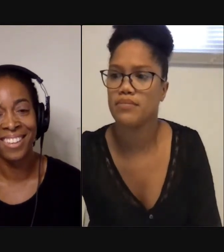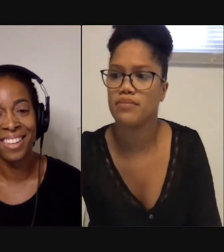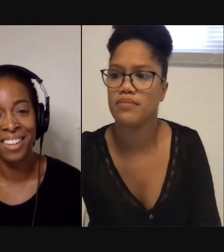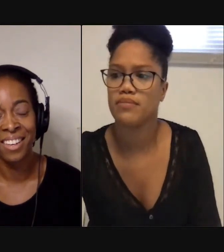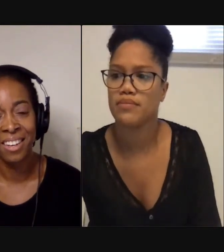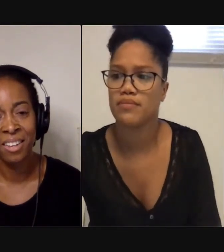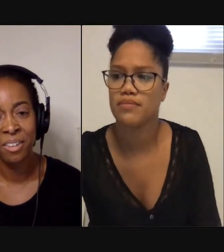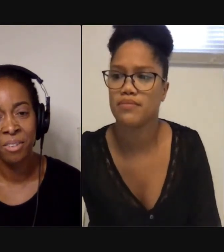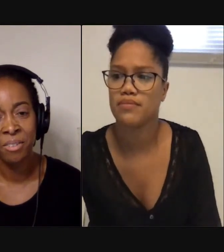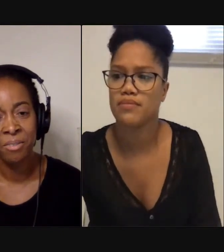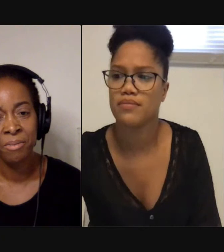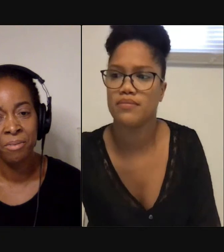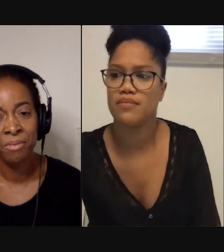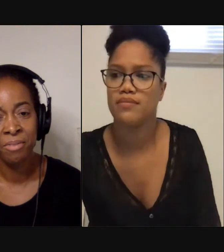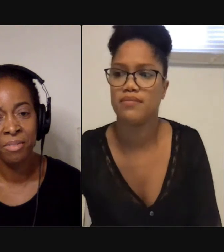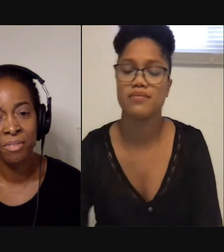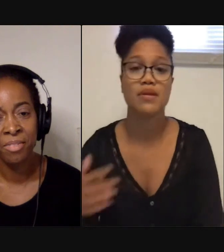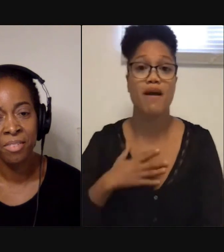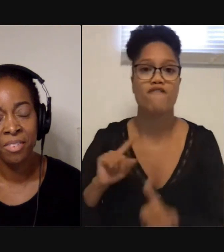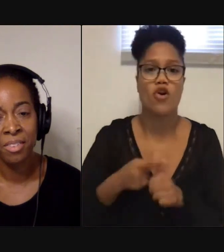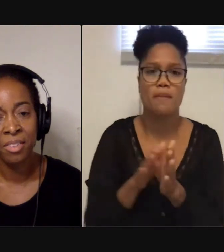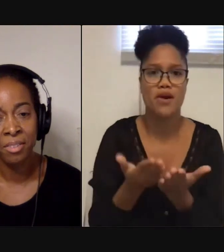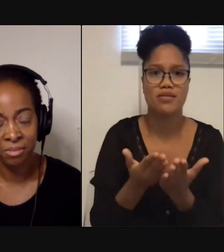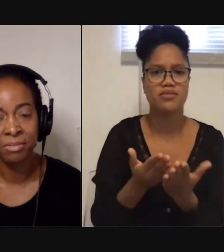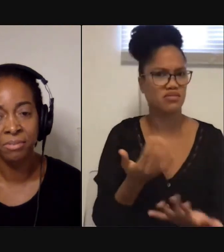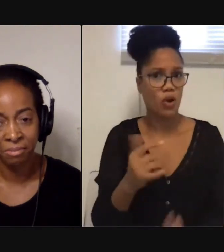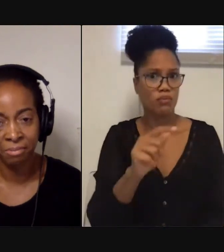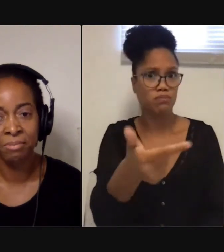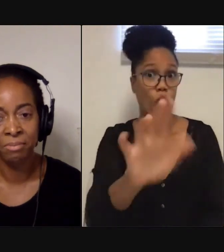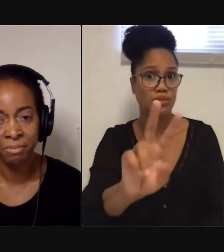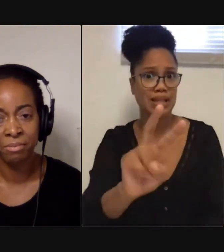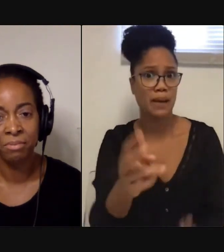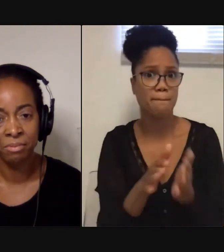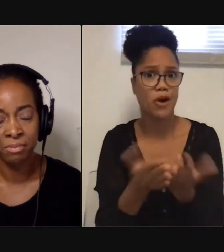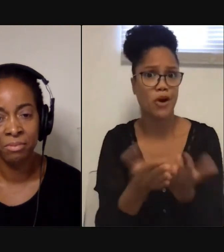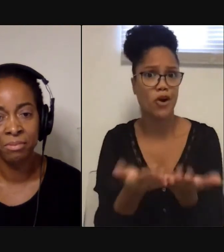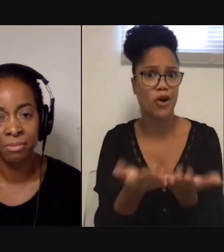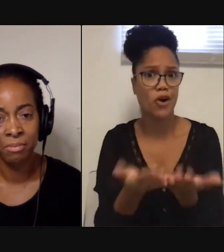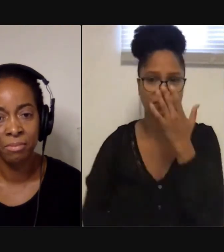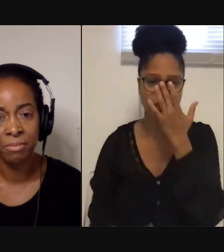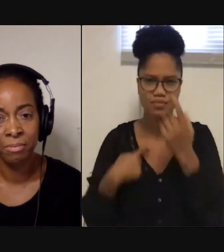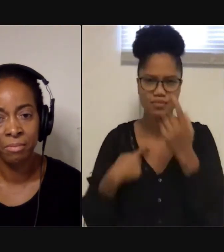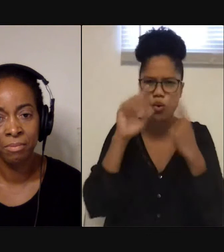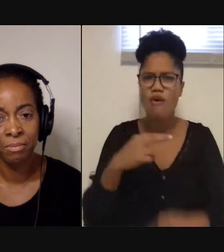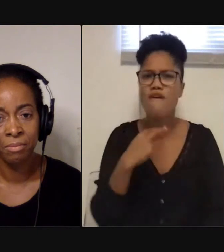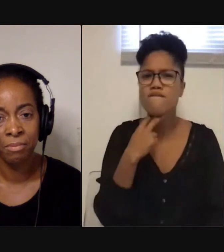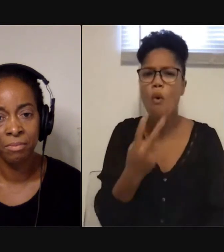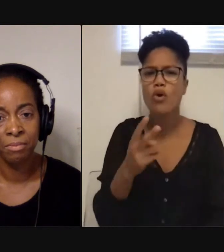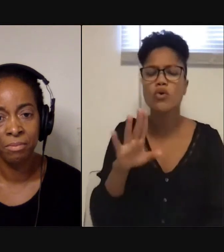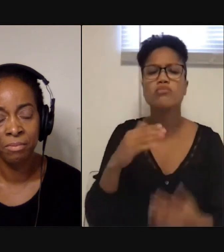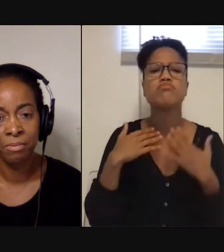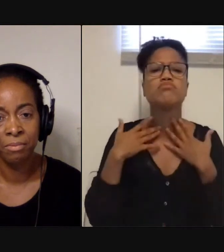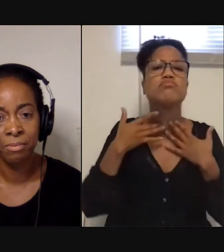I wonder as somebody, you know, this is my first book, but you, this is your second book now. And I wonder about your voice, your progression of your voice